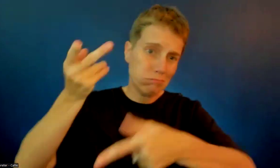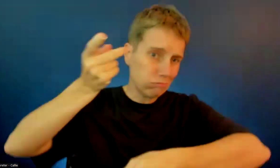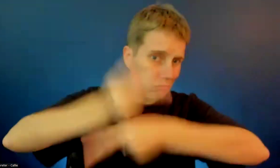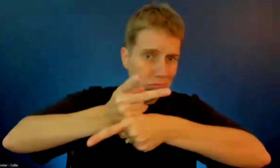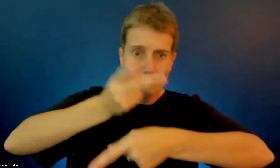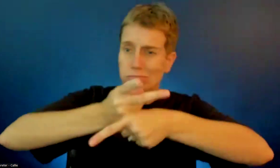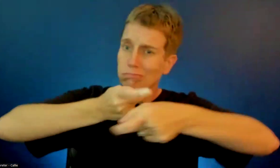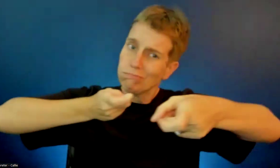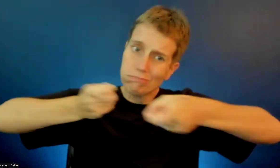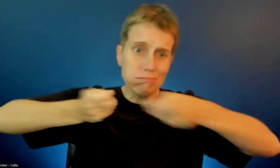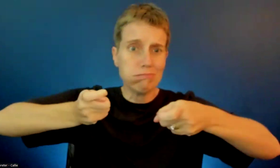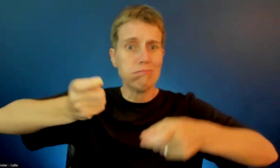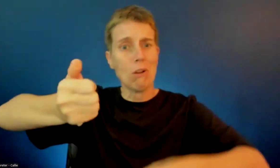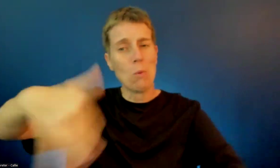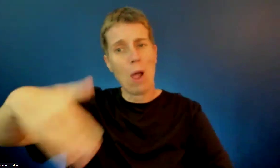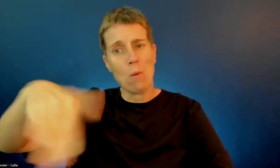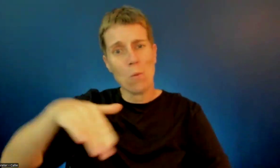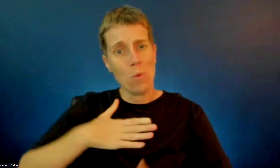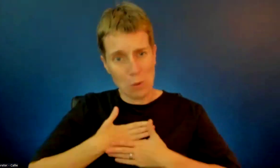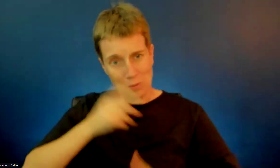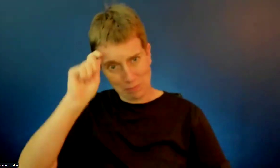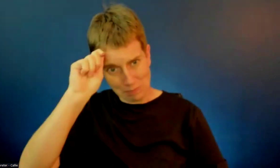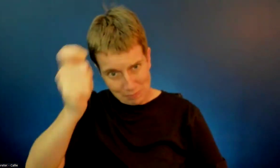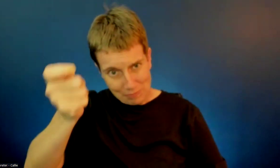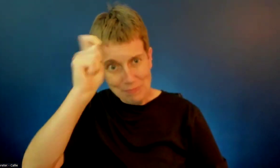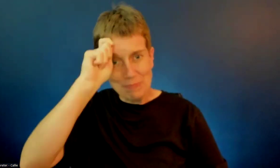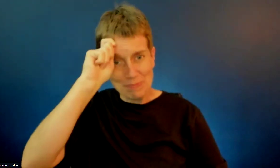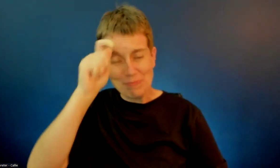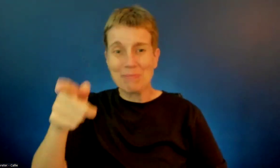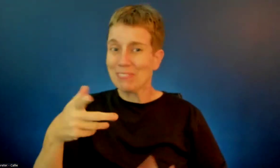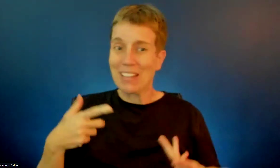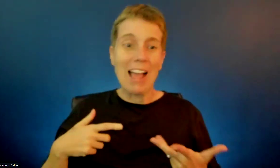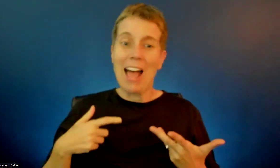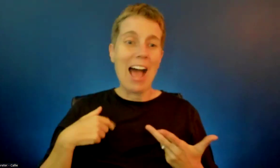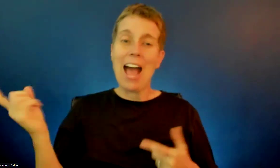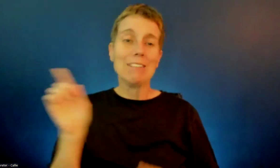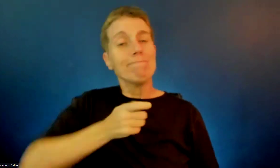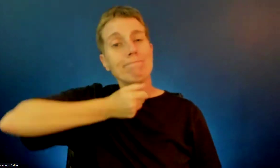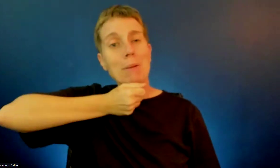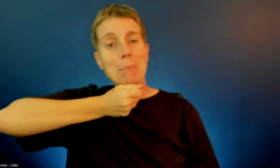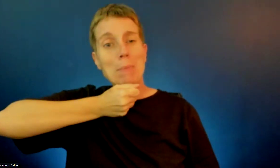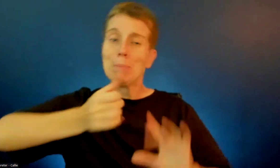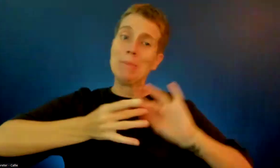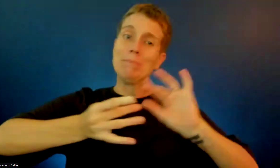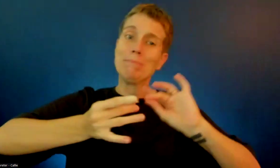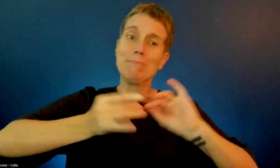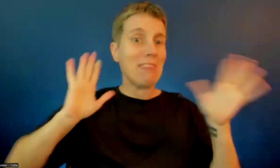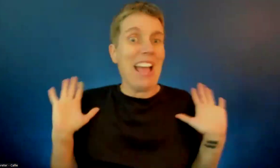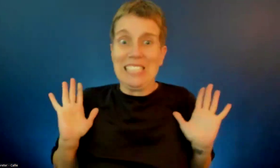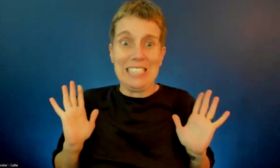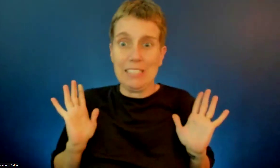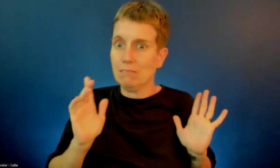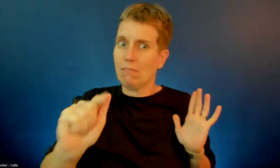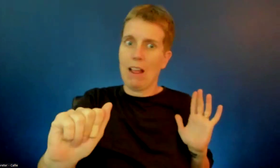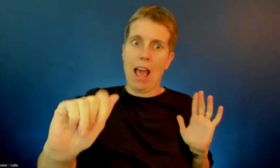All I did was introduce people and that was it. So Alex did it all.